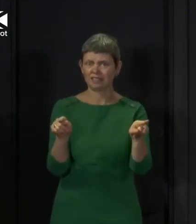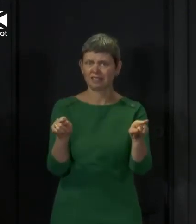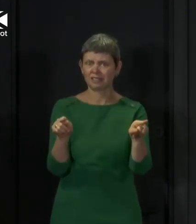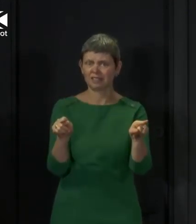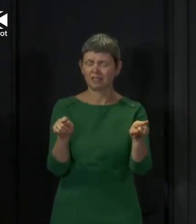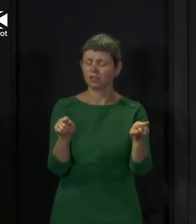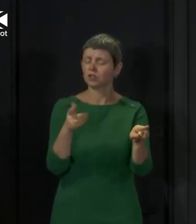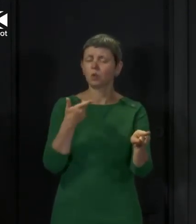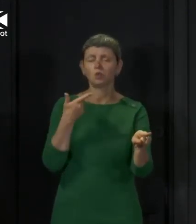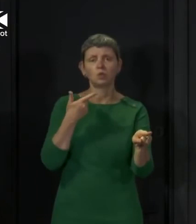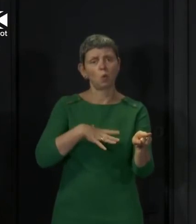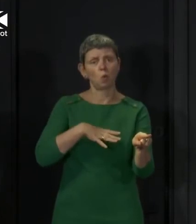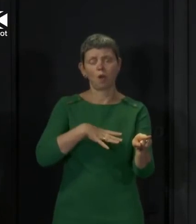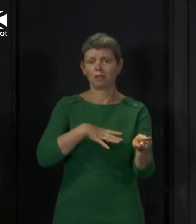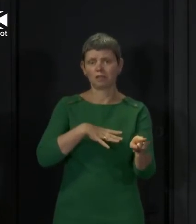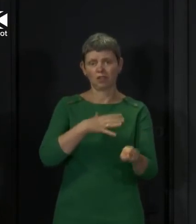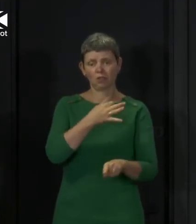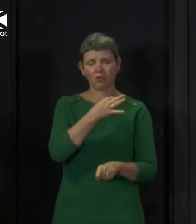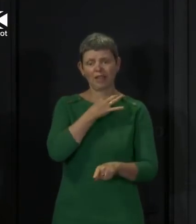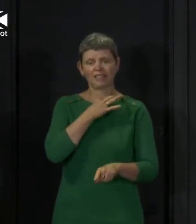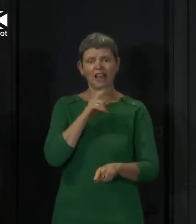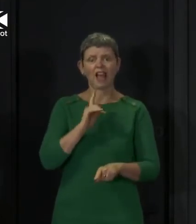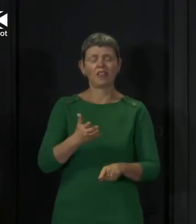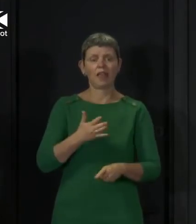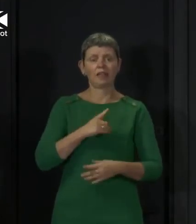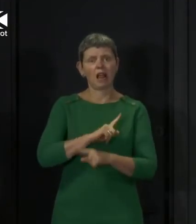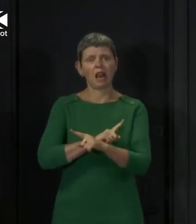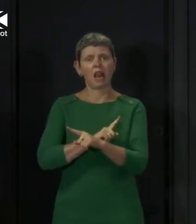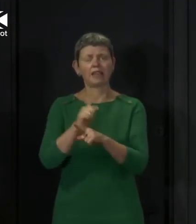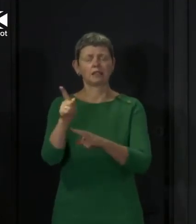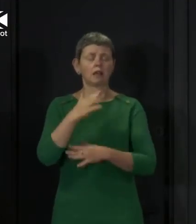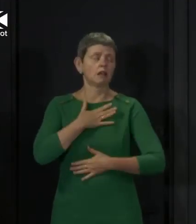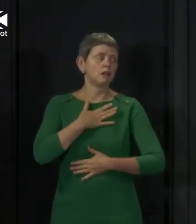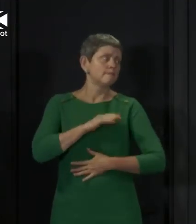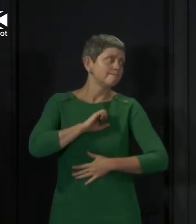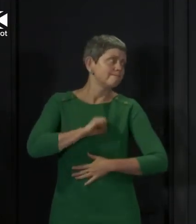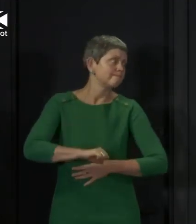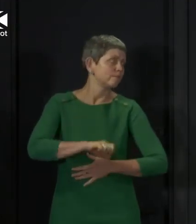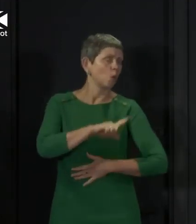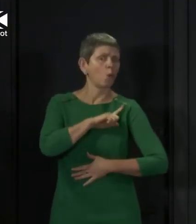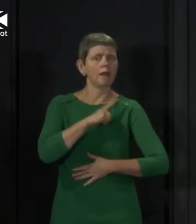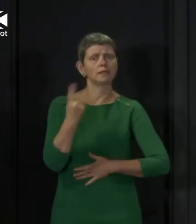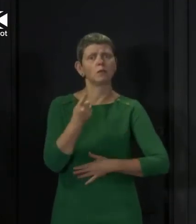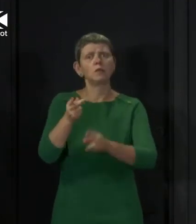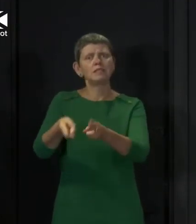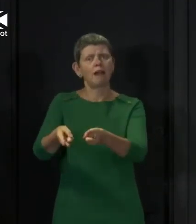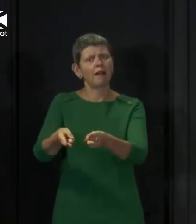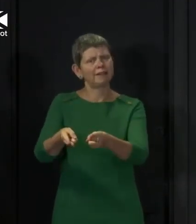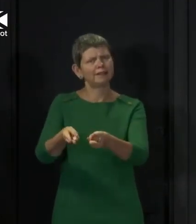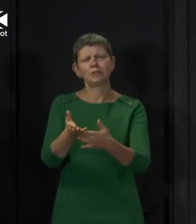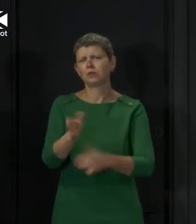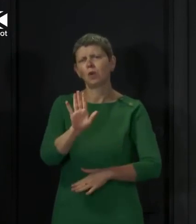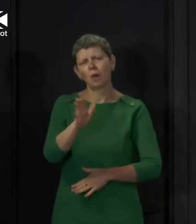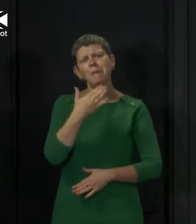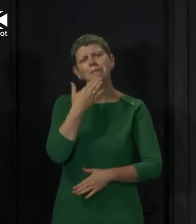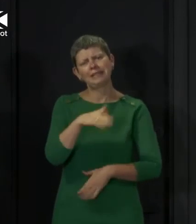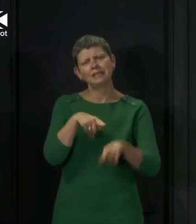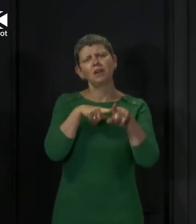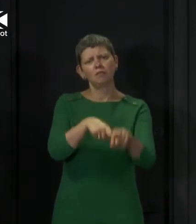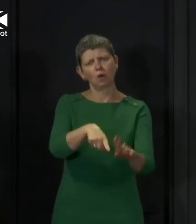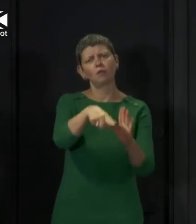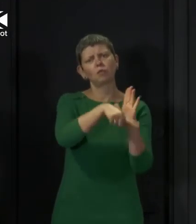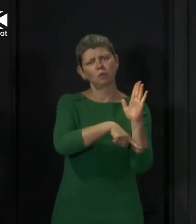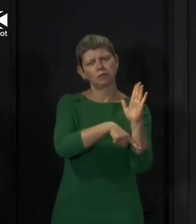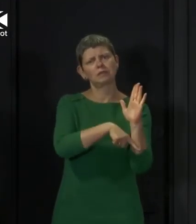possibly grieving in the weeks ahead. Please stick to the rules. I can also say, finally, just a very